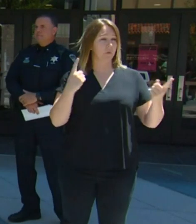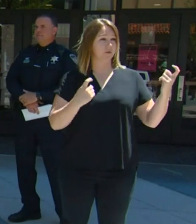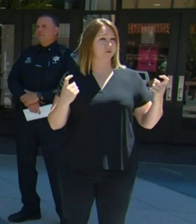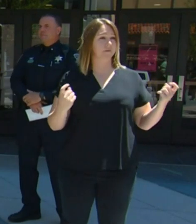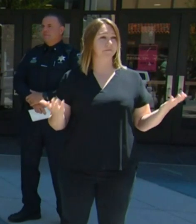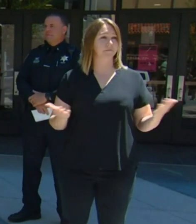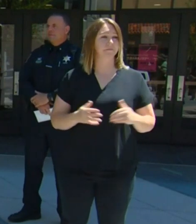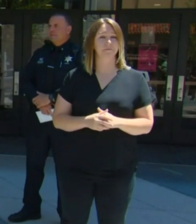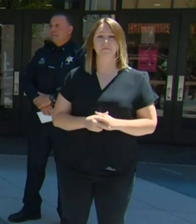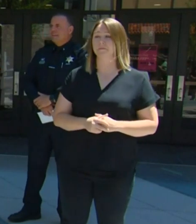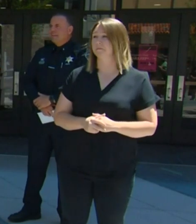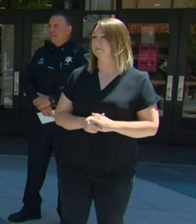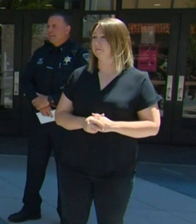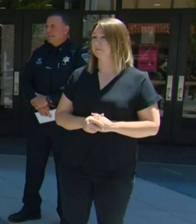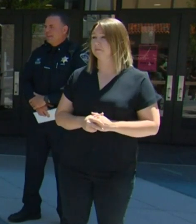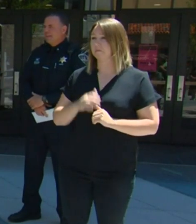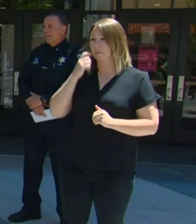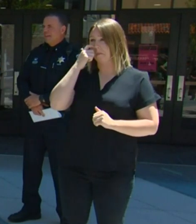Anybody you're with?